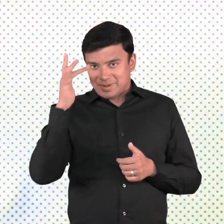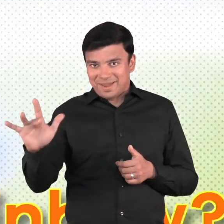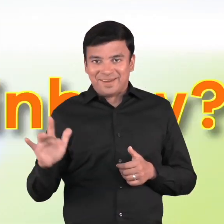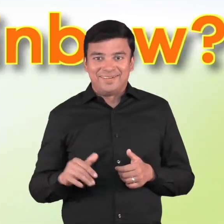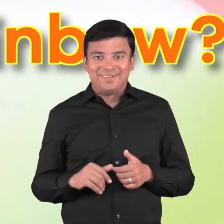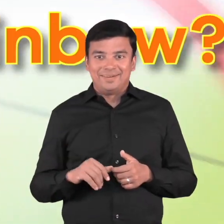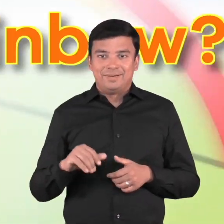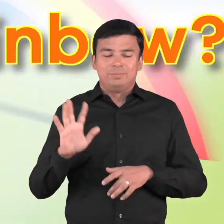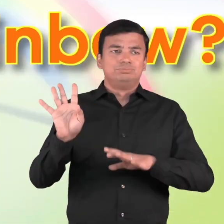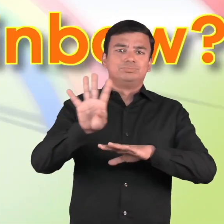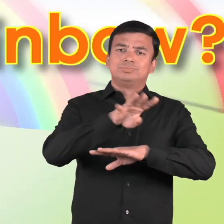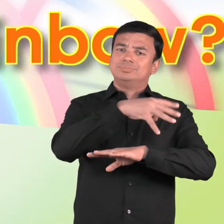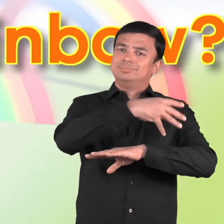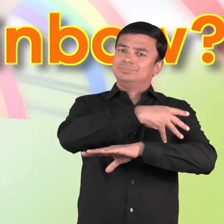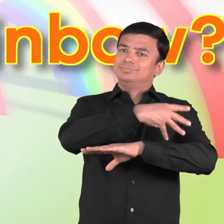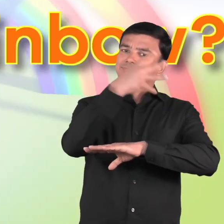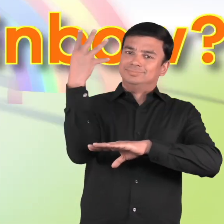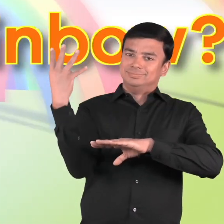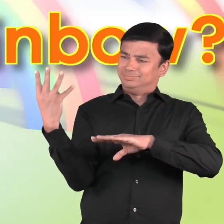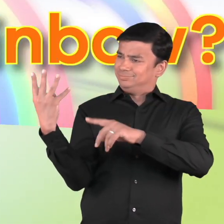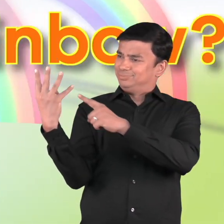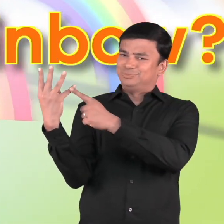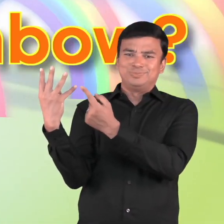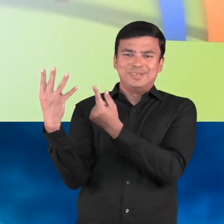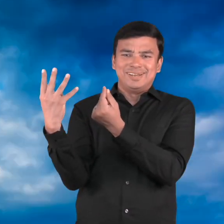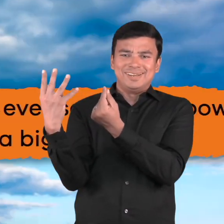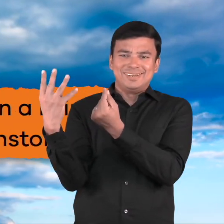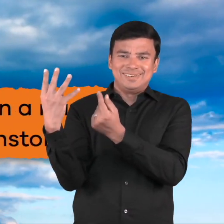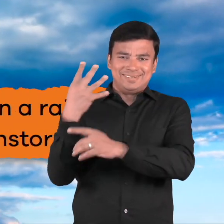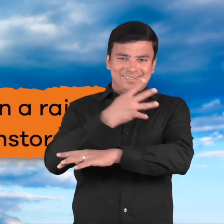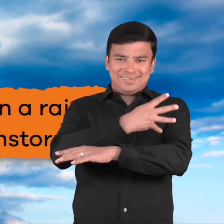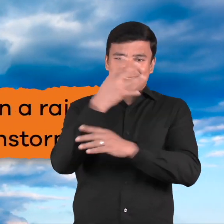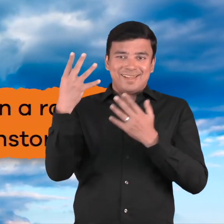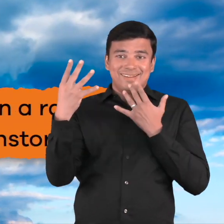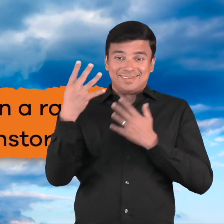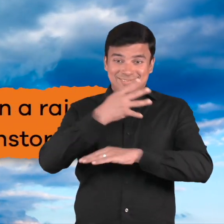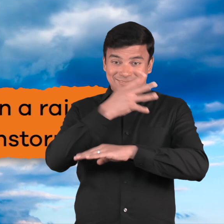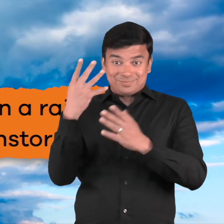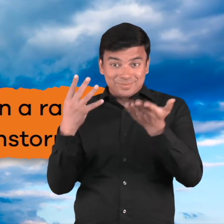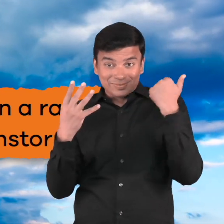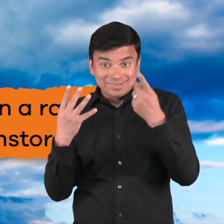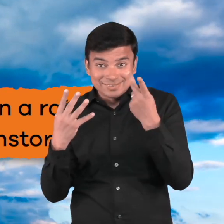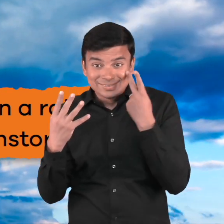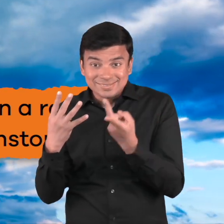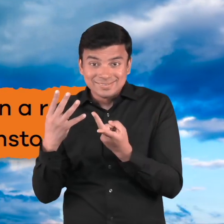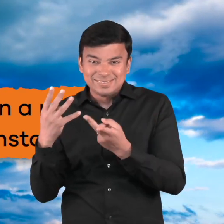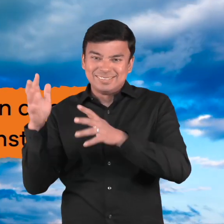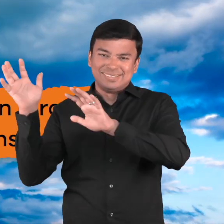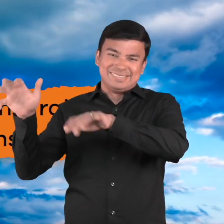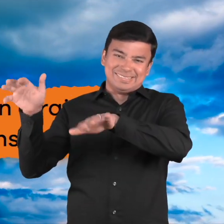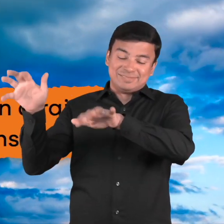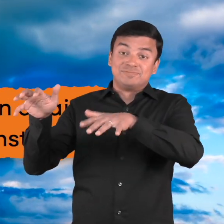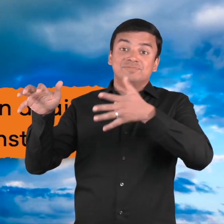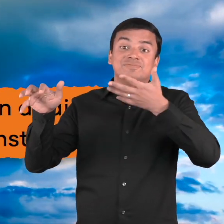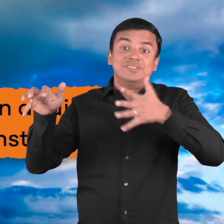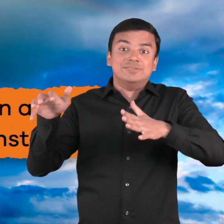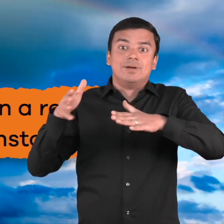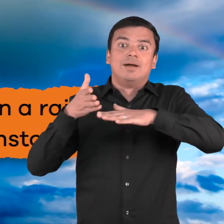What is a rainbow? Have you ever seen a rainbow after a big rainstorm?